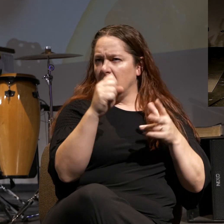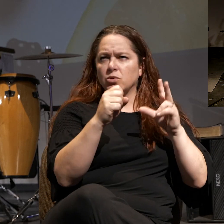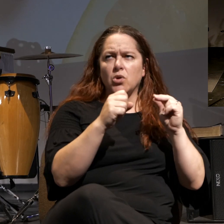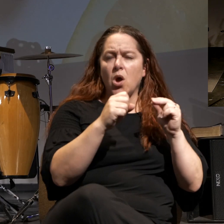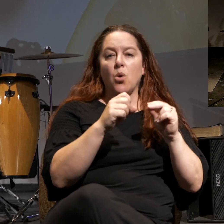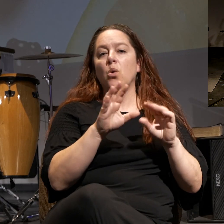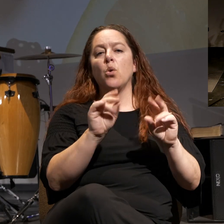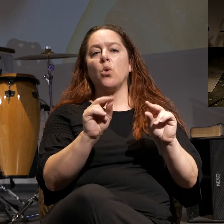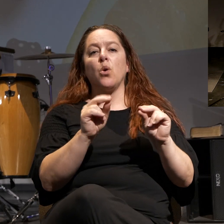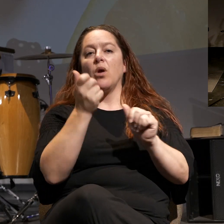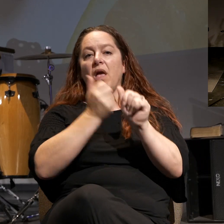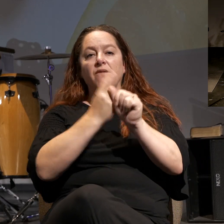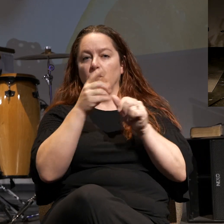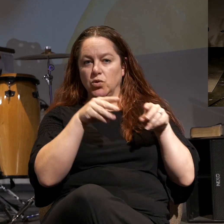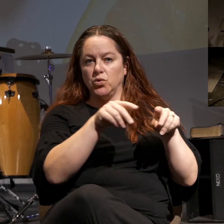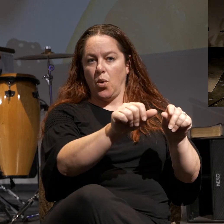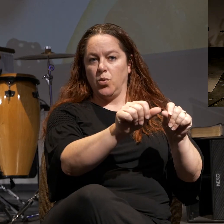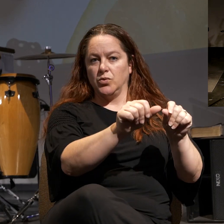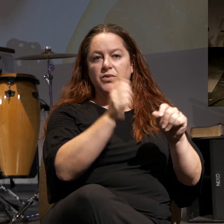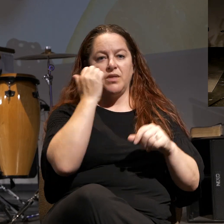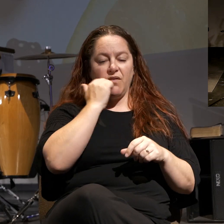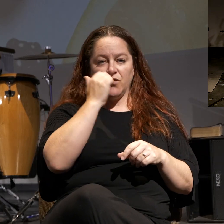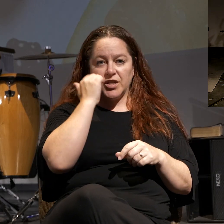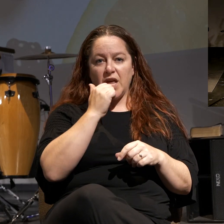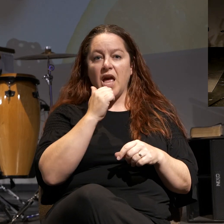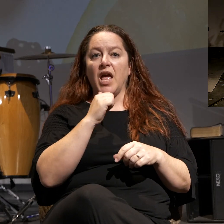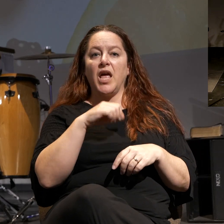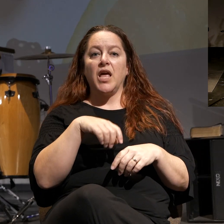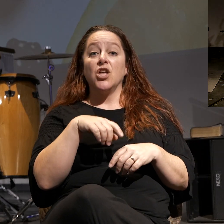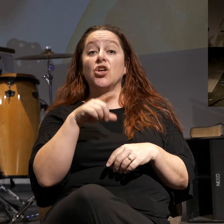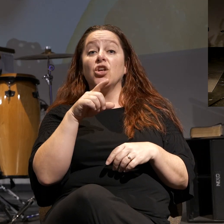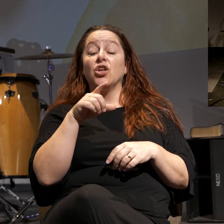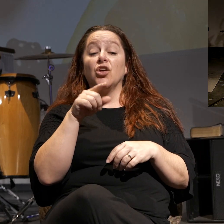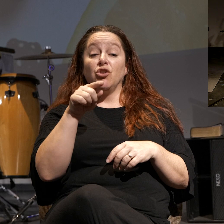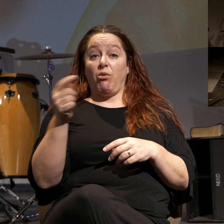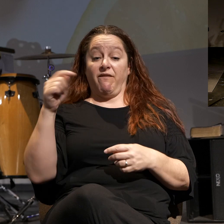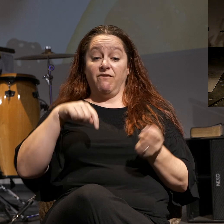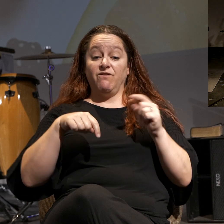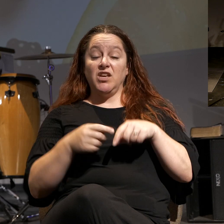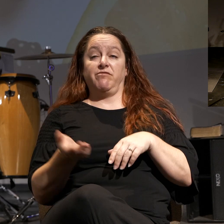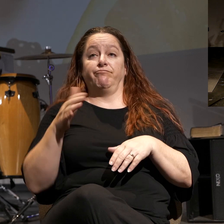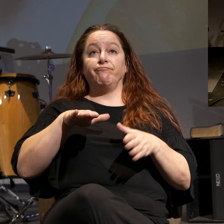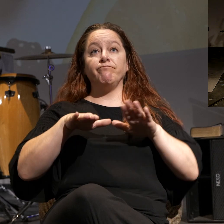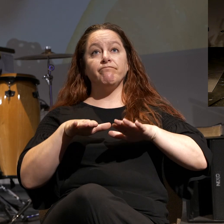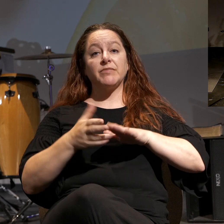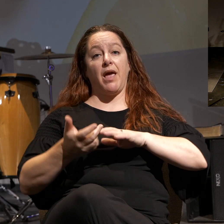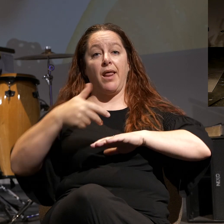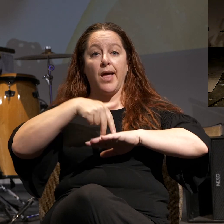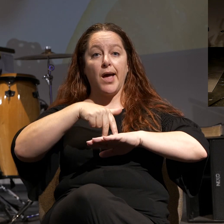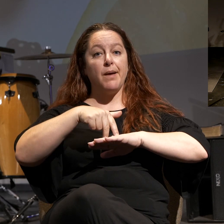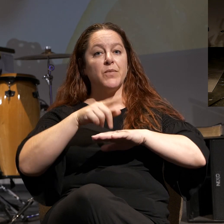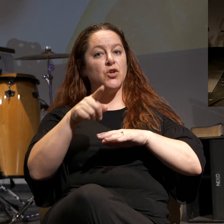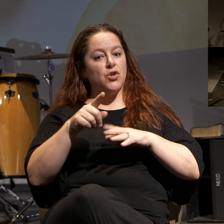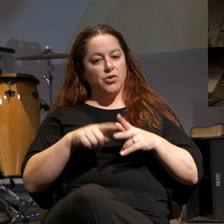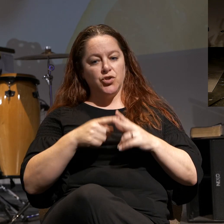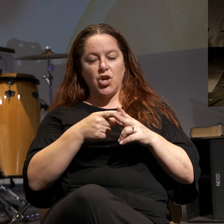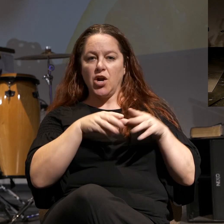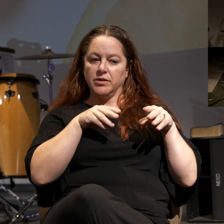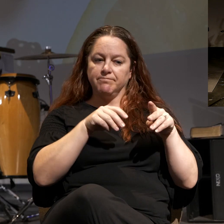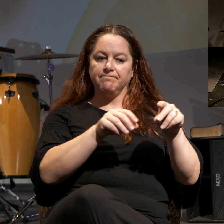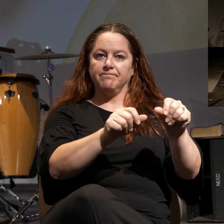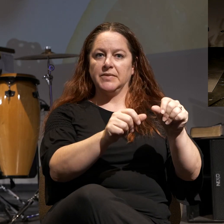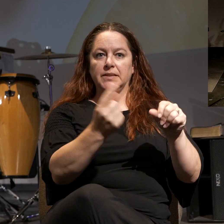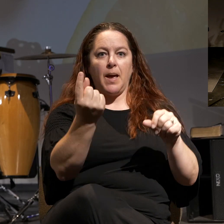sowing every day. When your feet hit the floor, you begin sowing some sort of seeds,